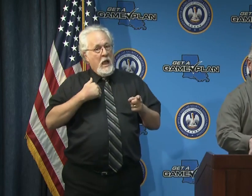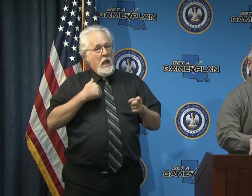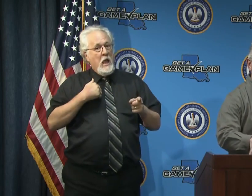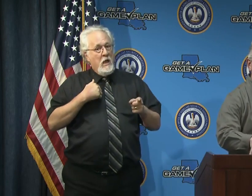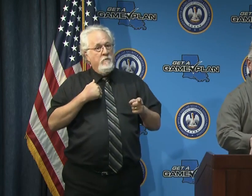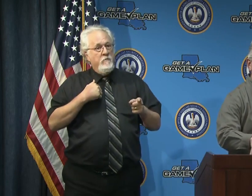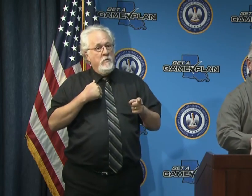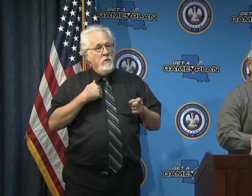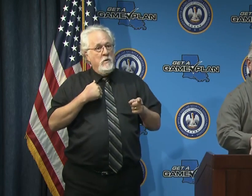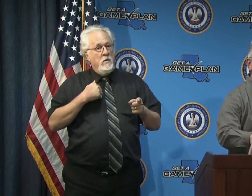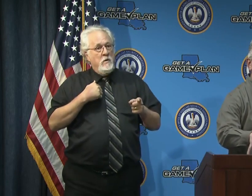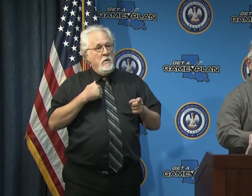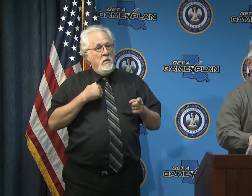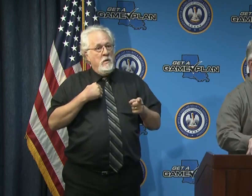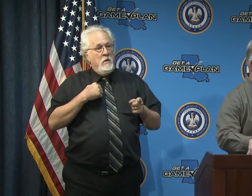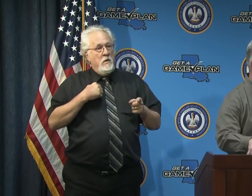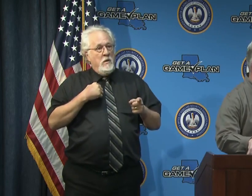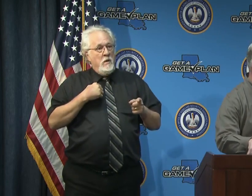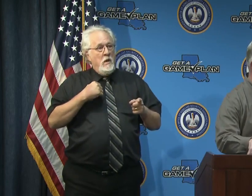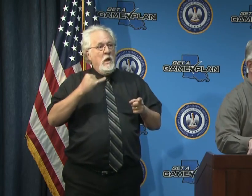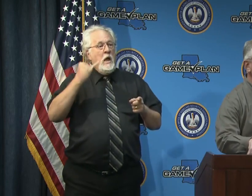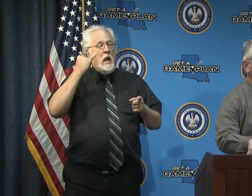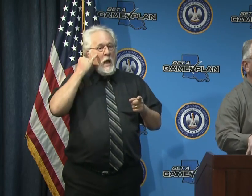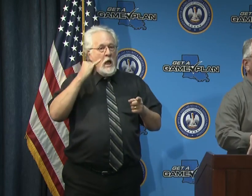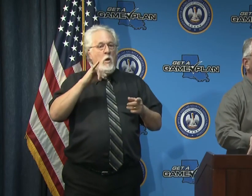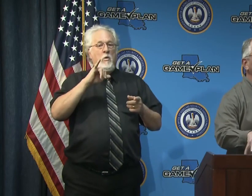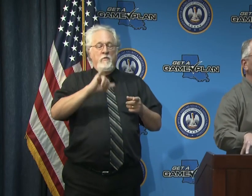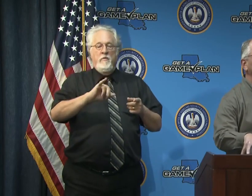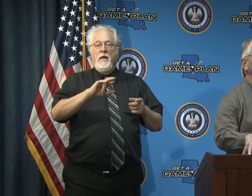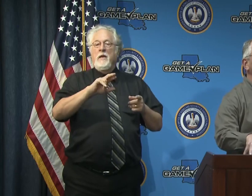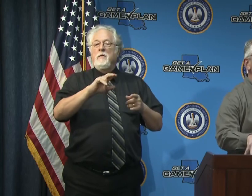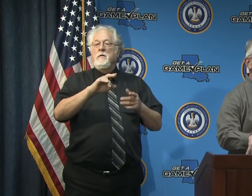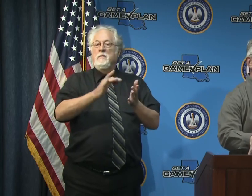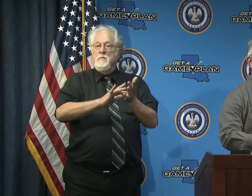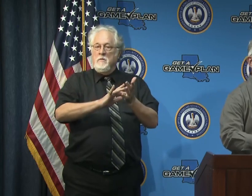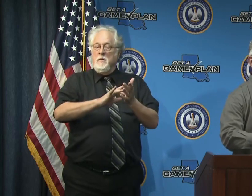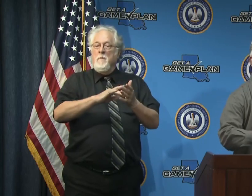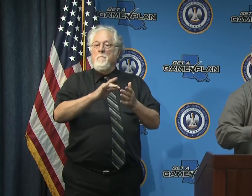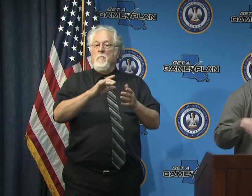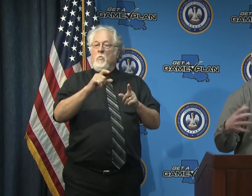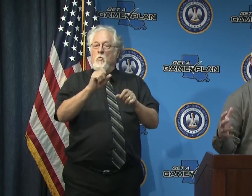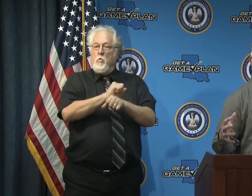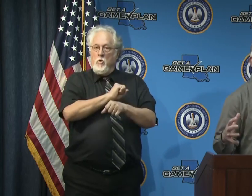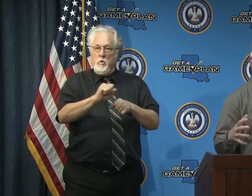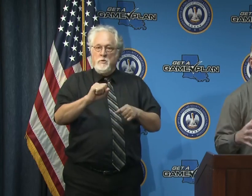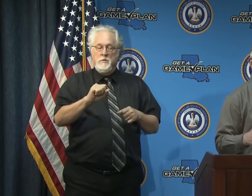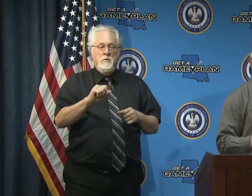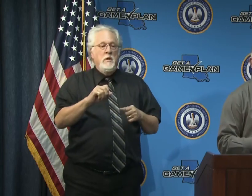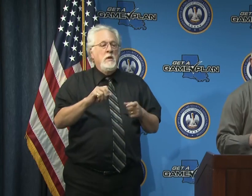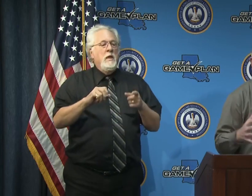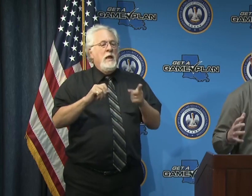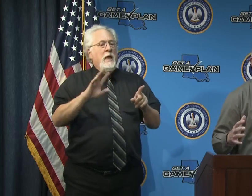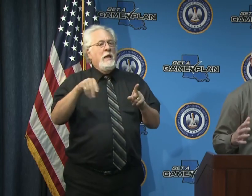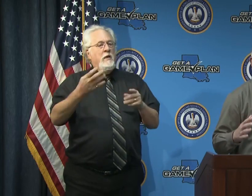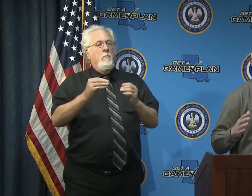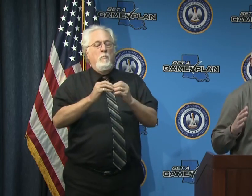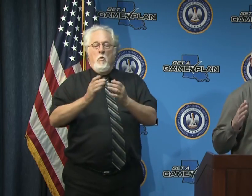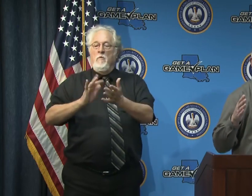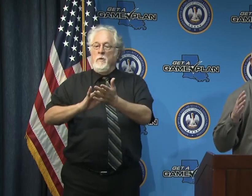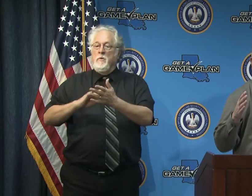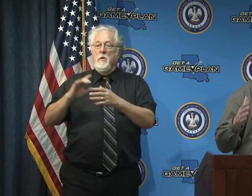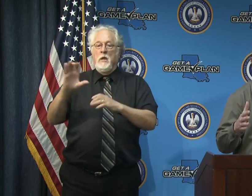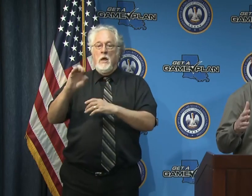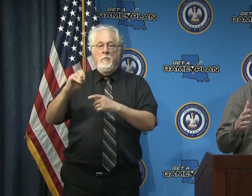idea of how remdesivir works and so this gives more pharmaceutical uh companies an